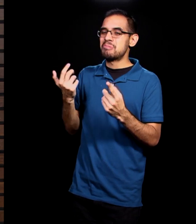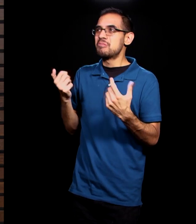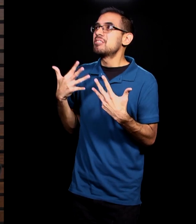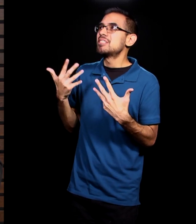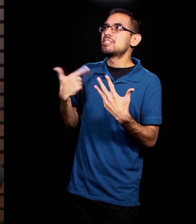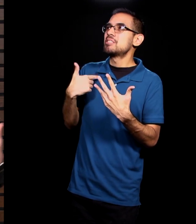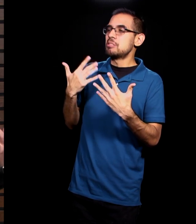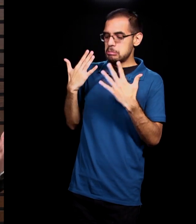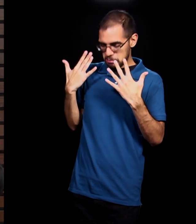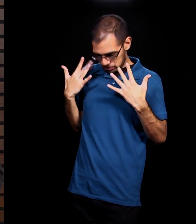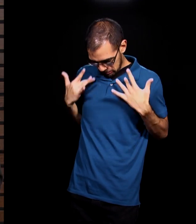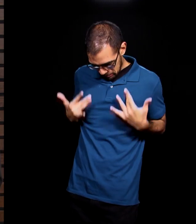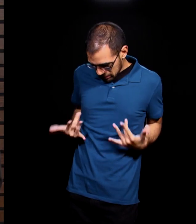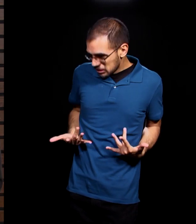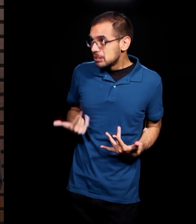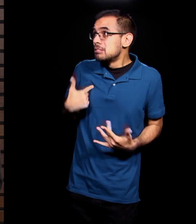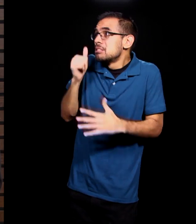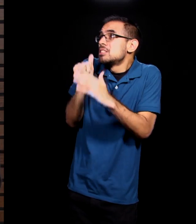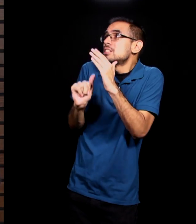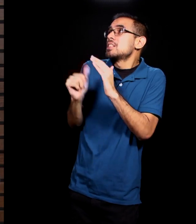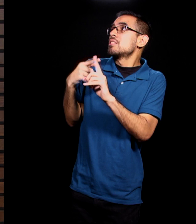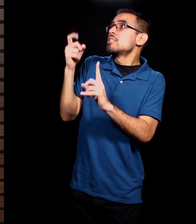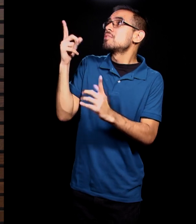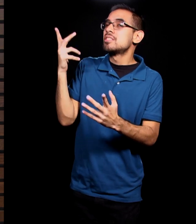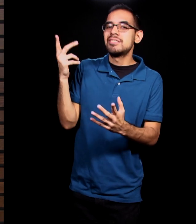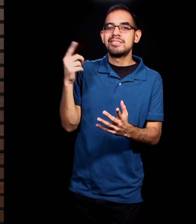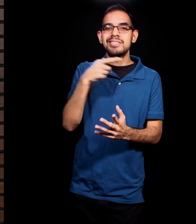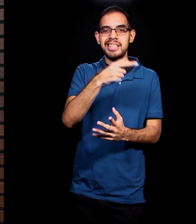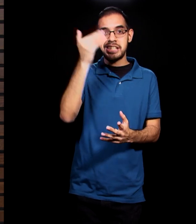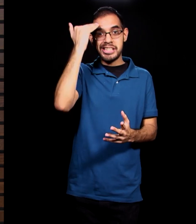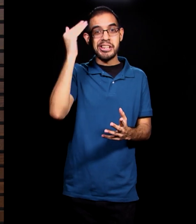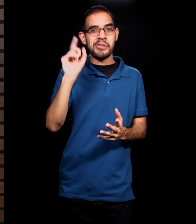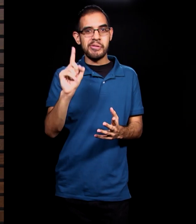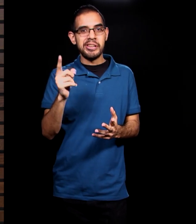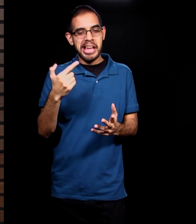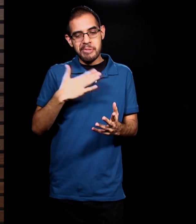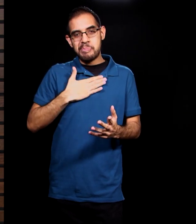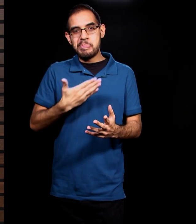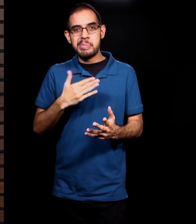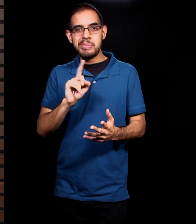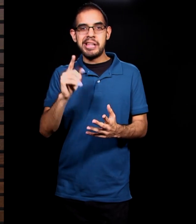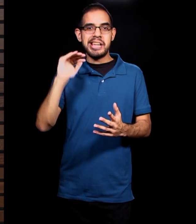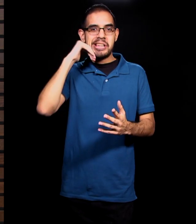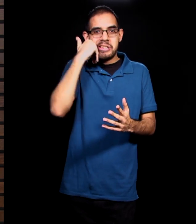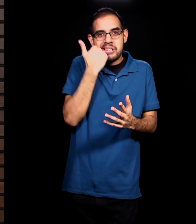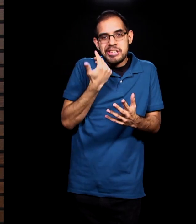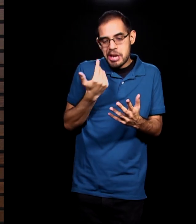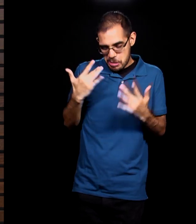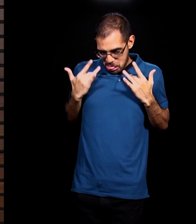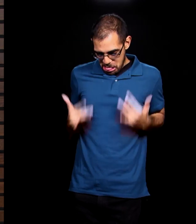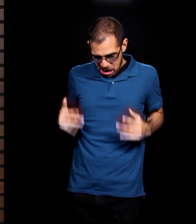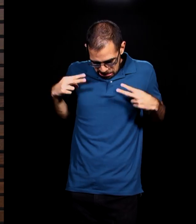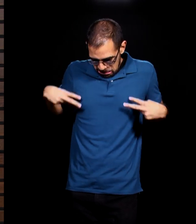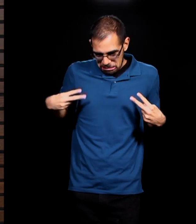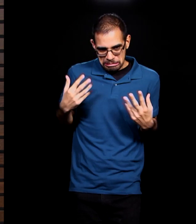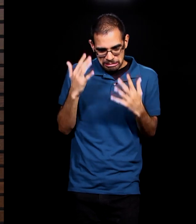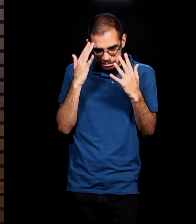They acknowledged where indeed they were. They acknowledged the shame of their nakedness. They didn't seek God, but they answered where they were. And then God